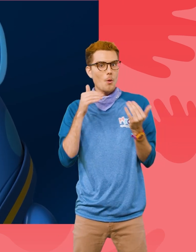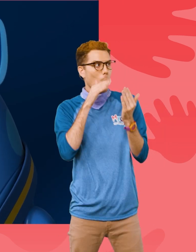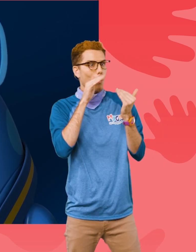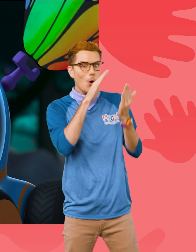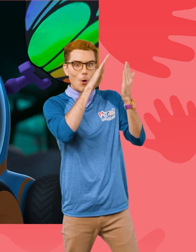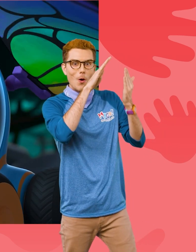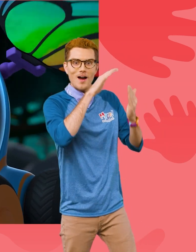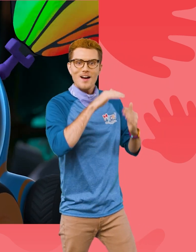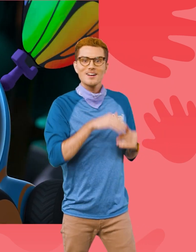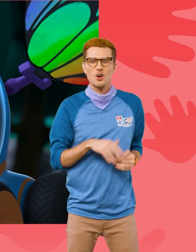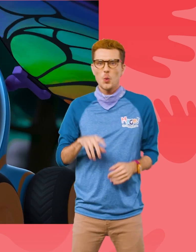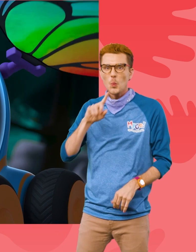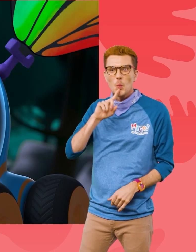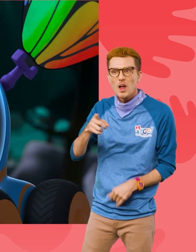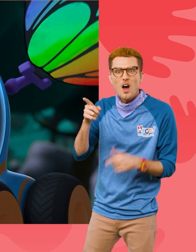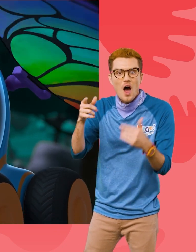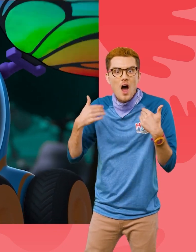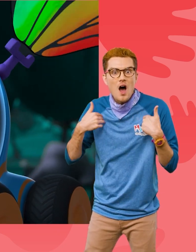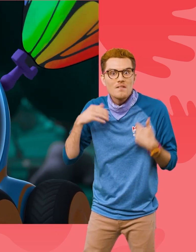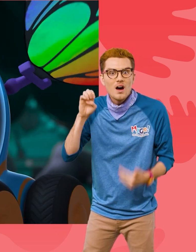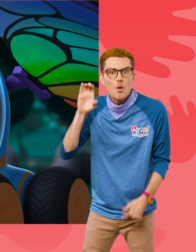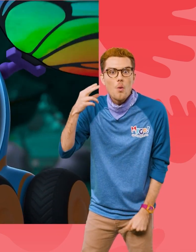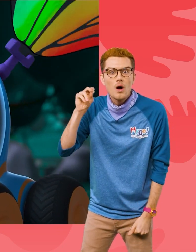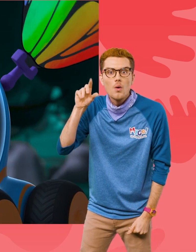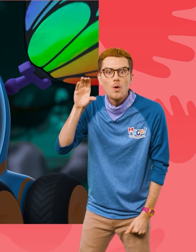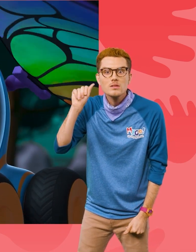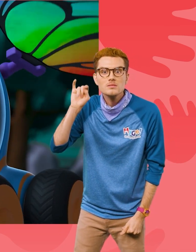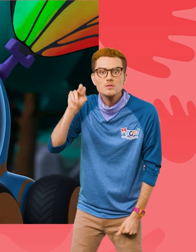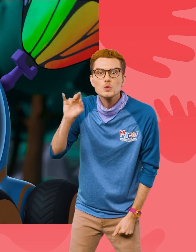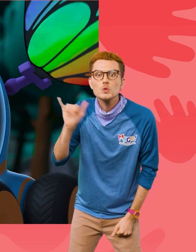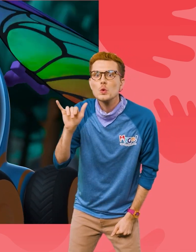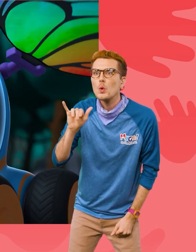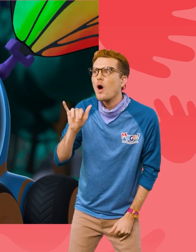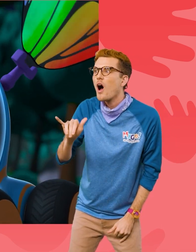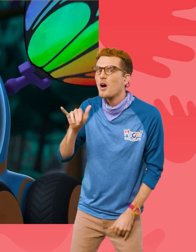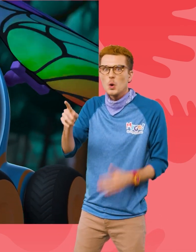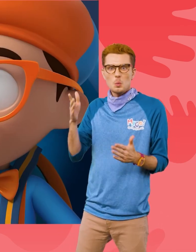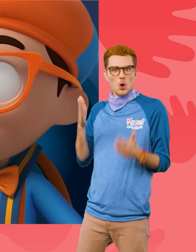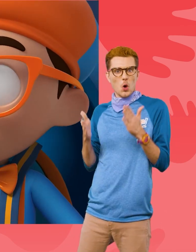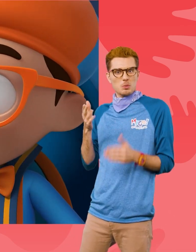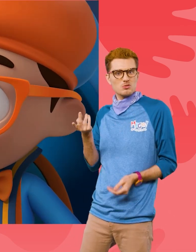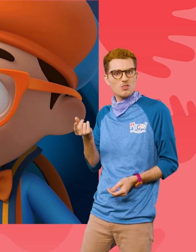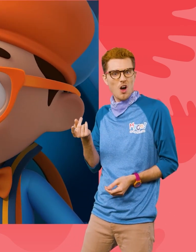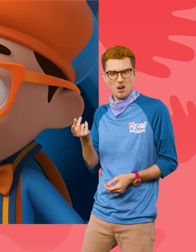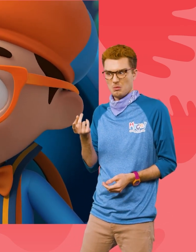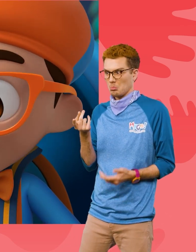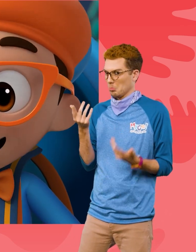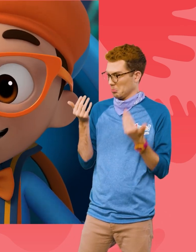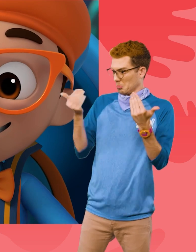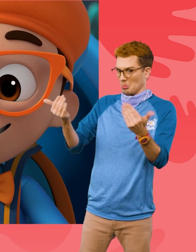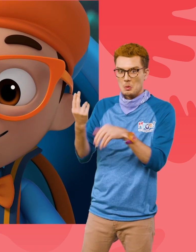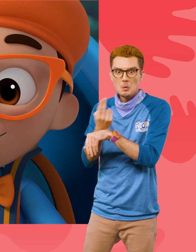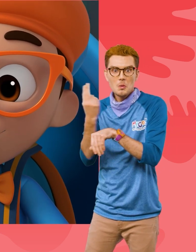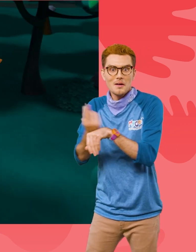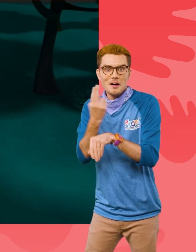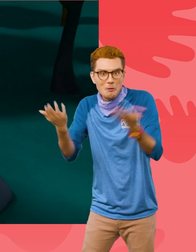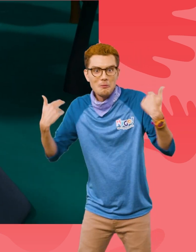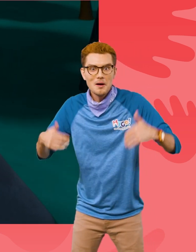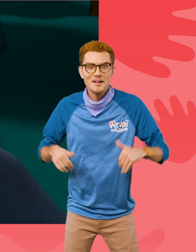Really, Ibo? You have echolocation too, because you're a robot dog? Well,